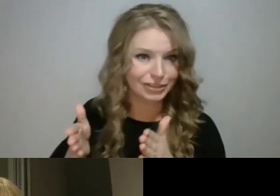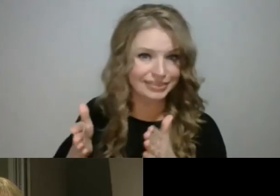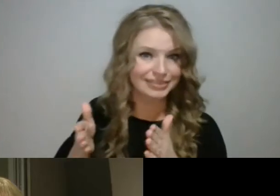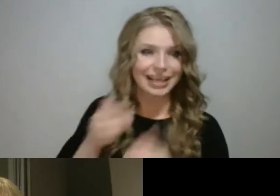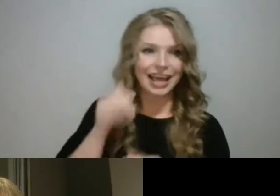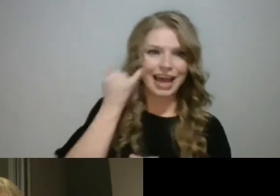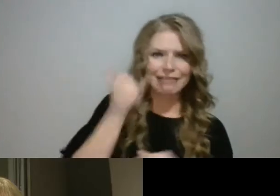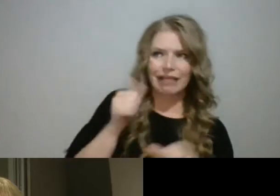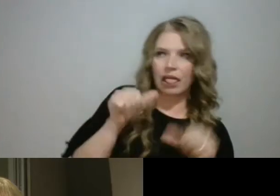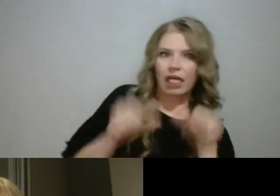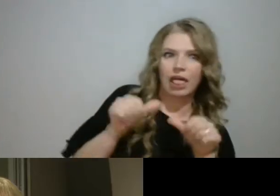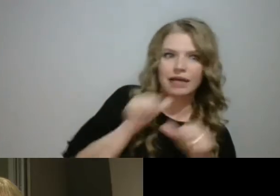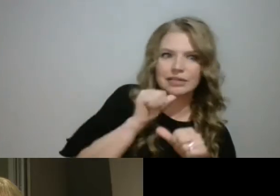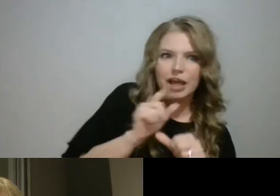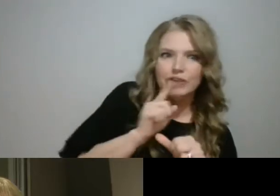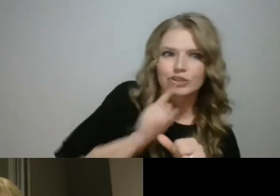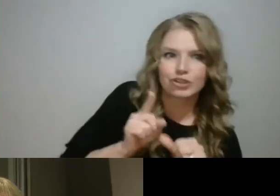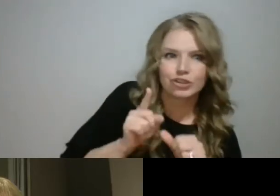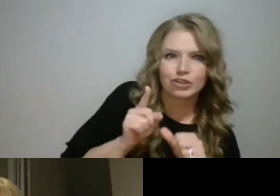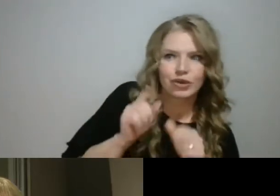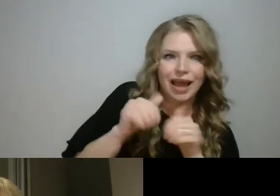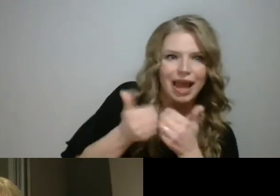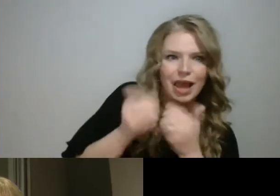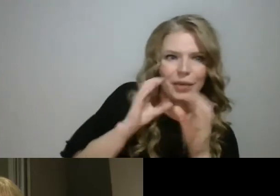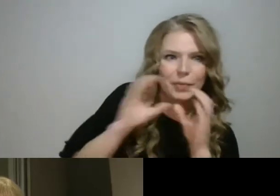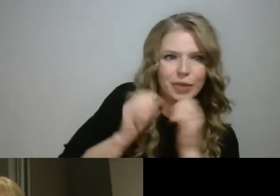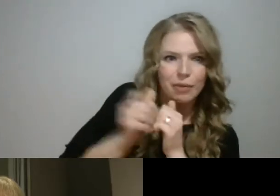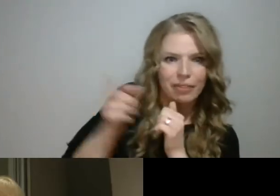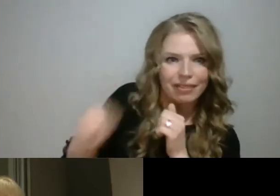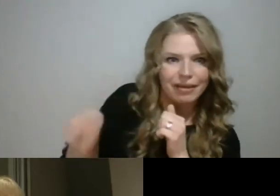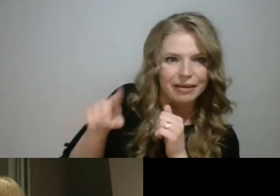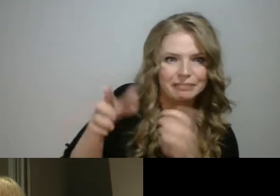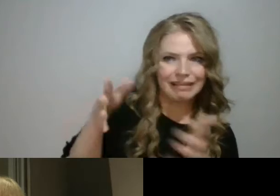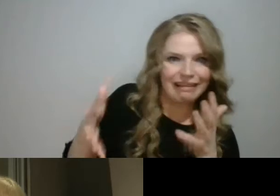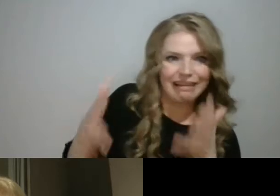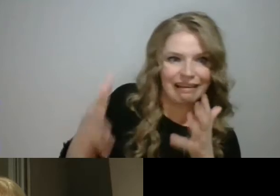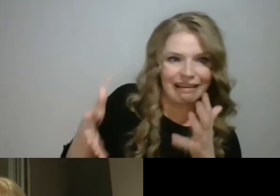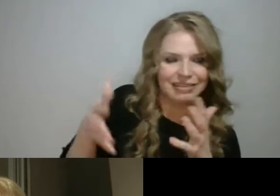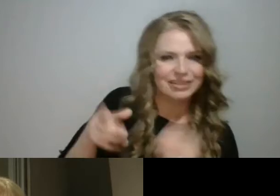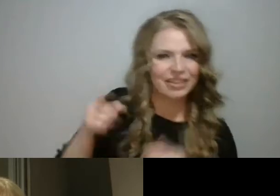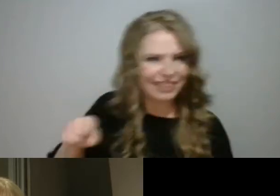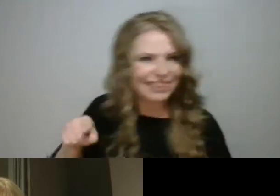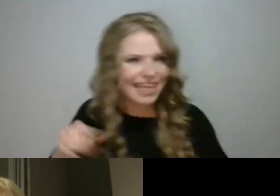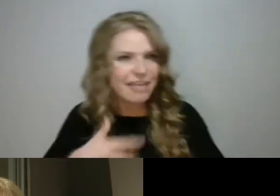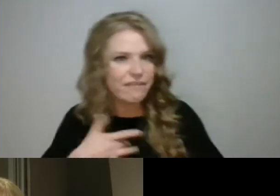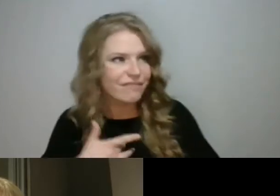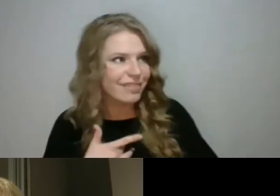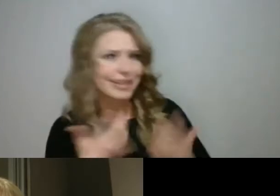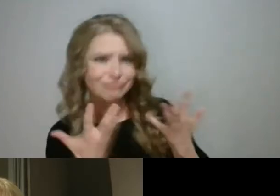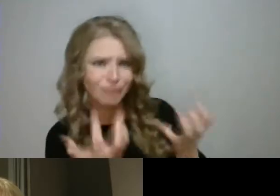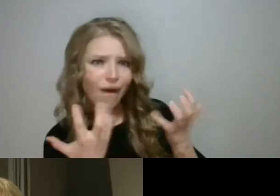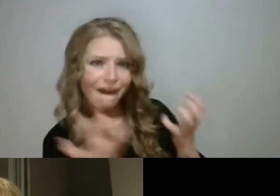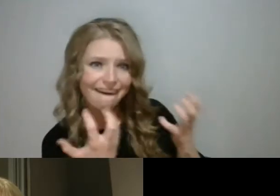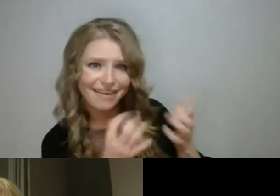across someone who is deaf, not to be afraid, not to be apprehensive, not to feel like, oh, I don't know how to communicate with